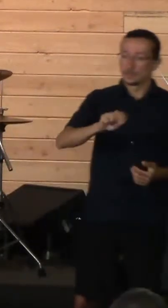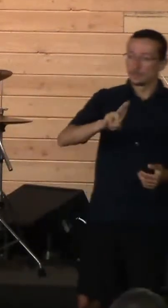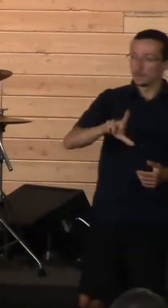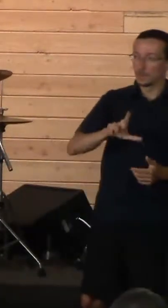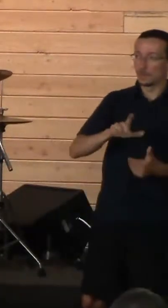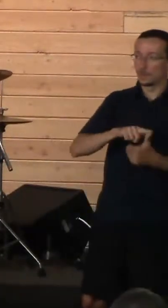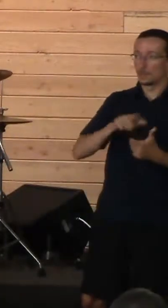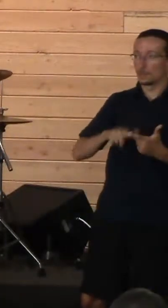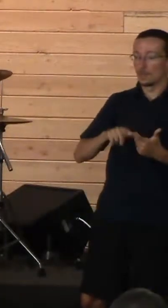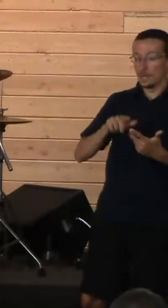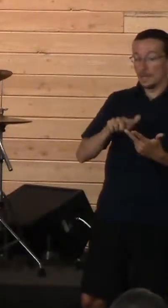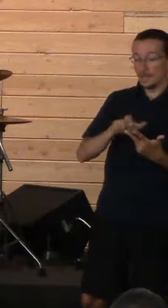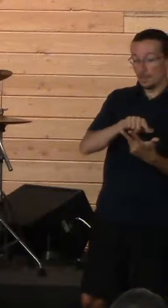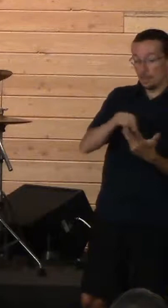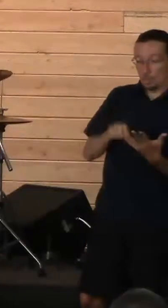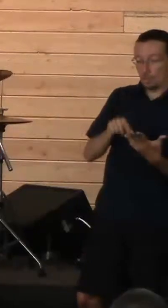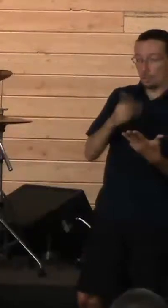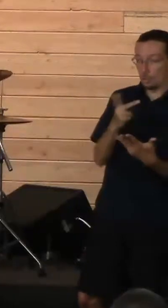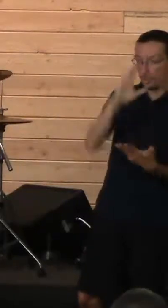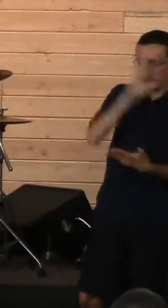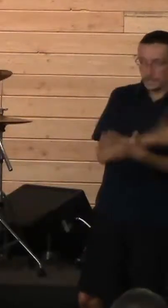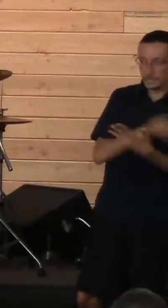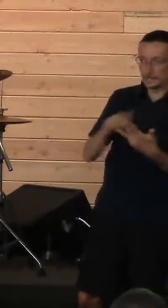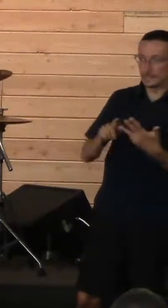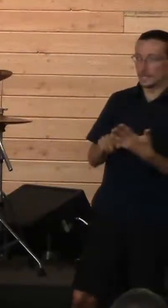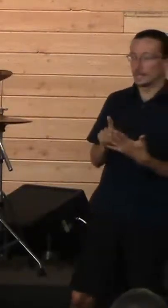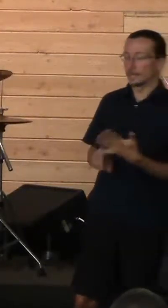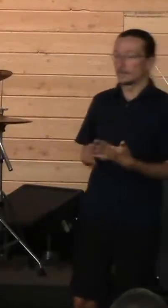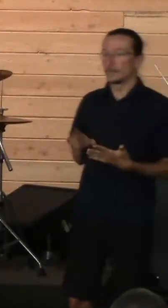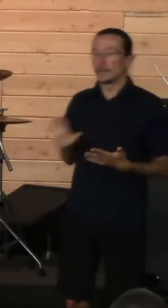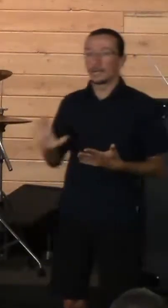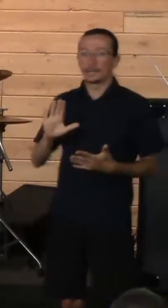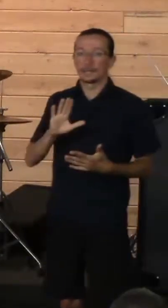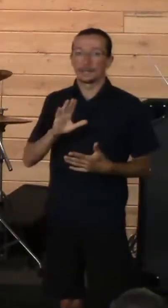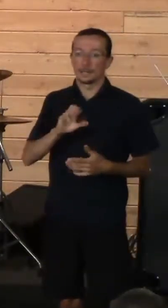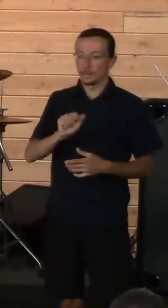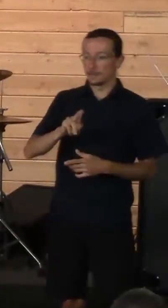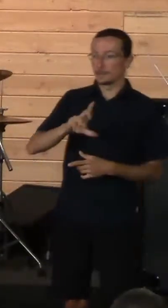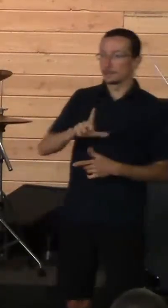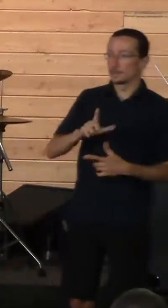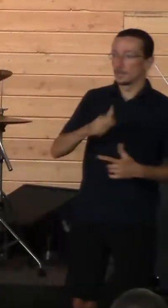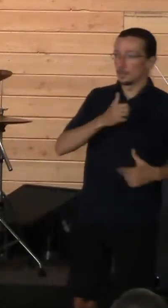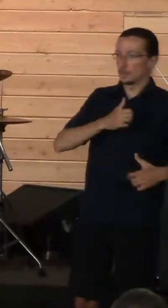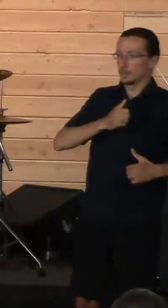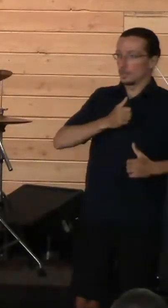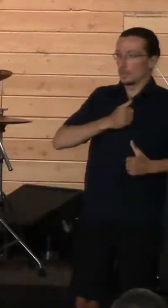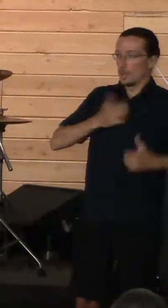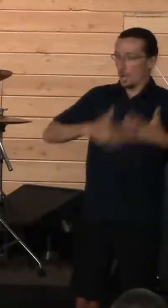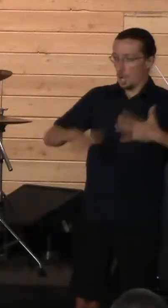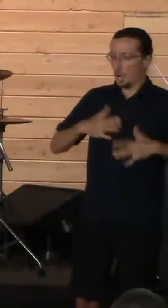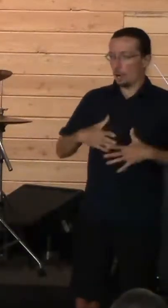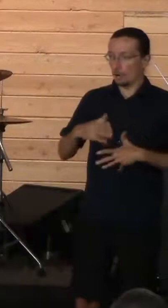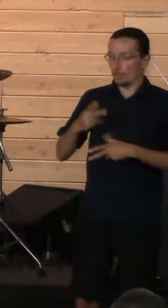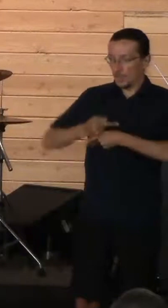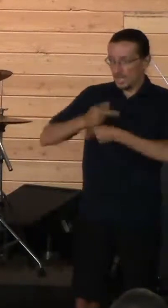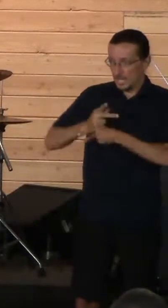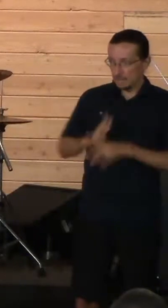men, and all his men died together that same day. And so after that,